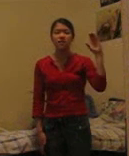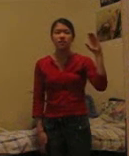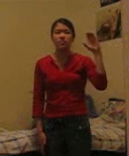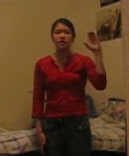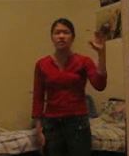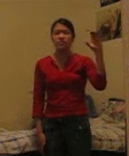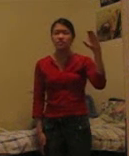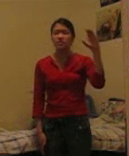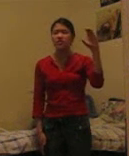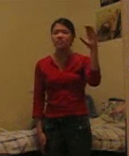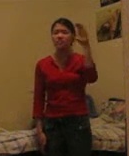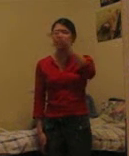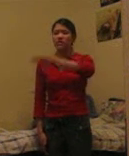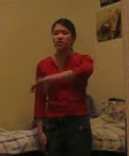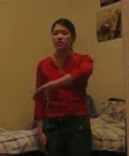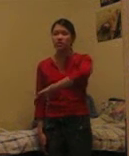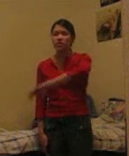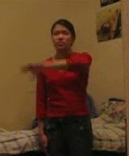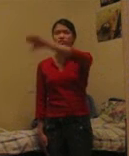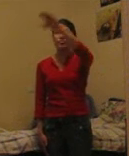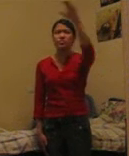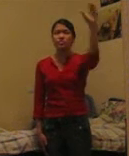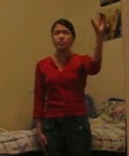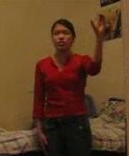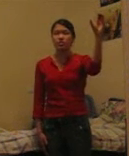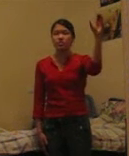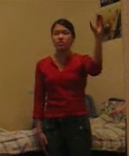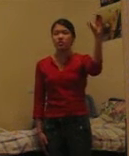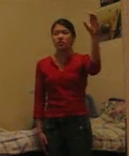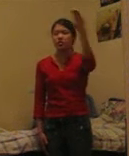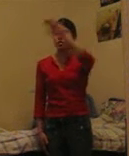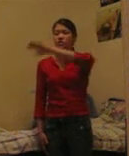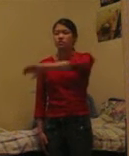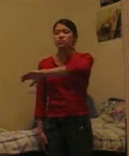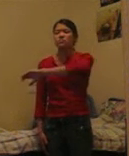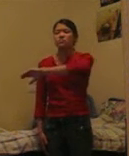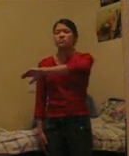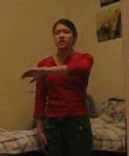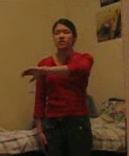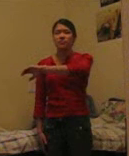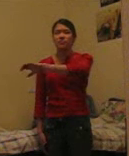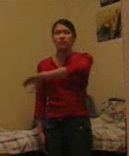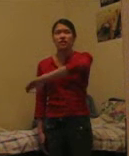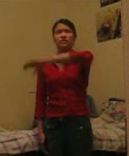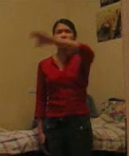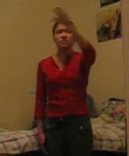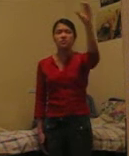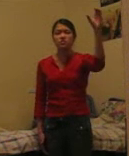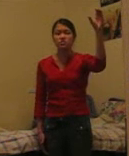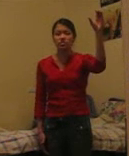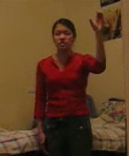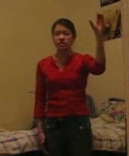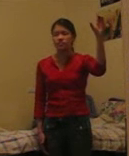Make a C, and then you're just going to bring it up. So down from your left, straight up.